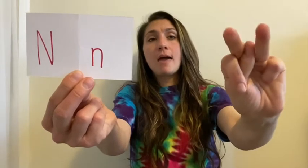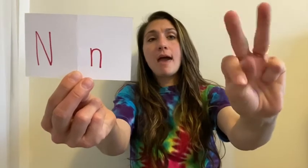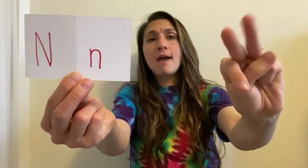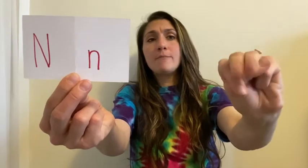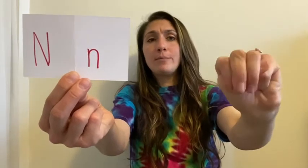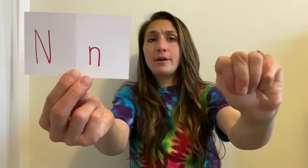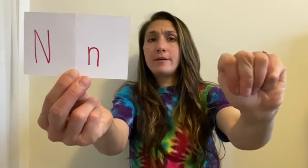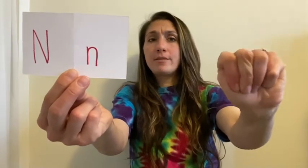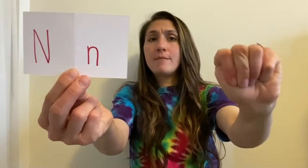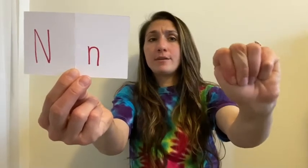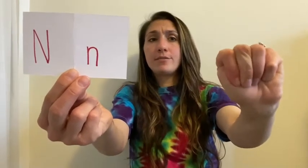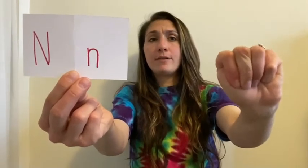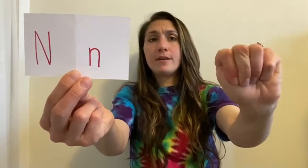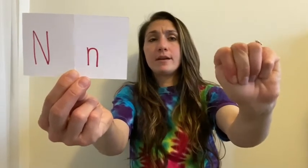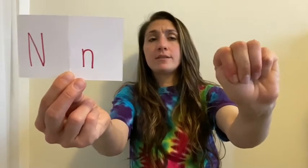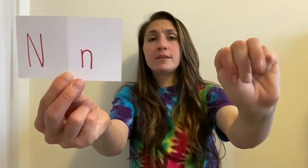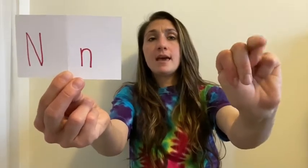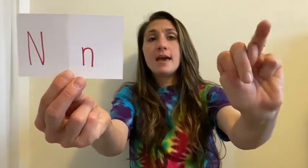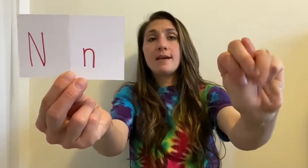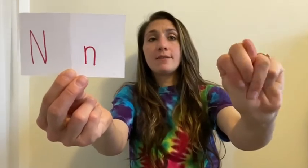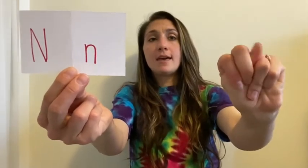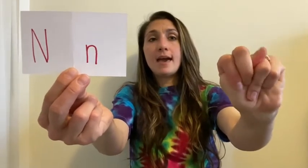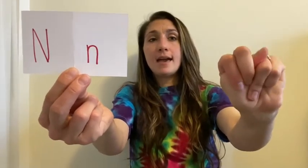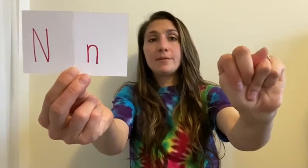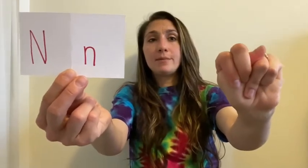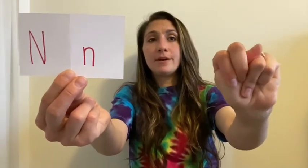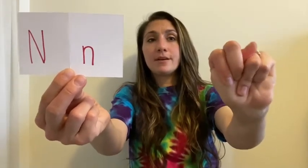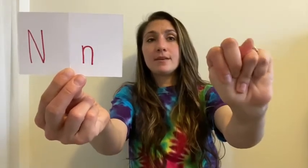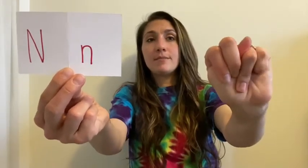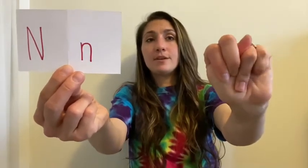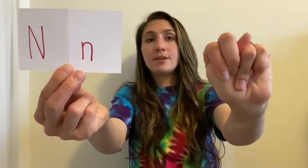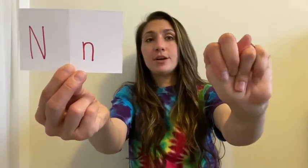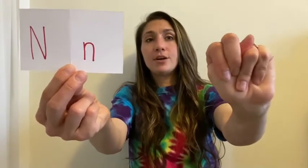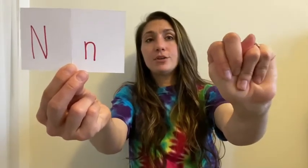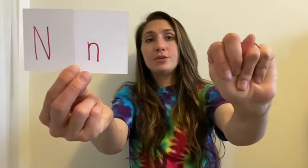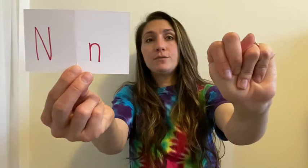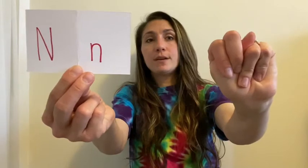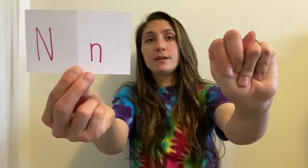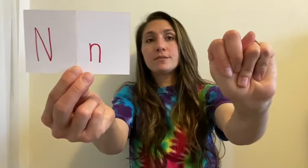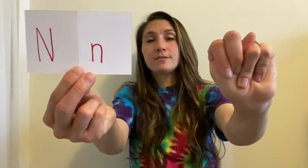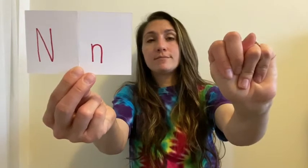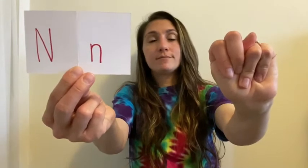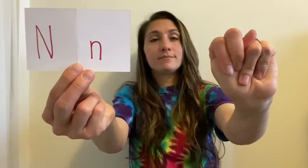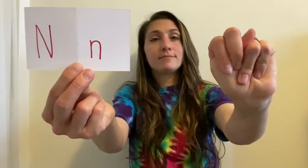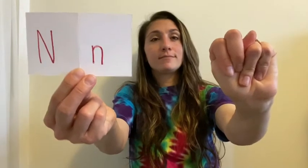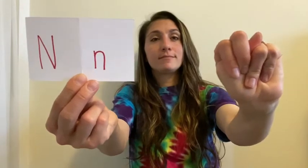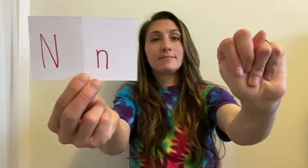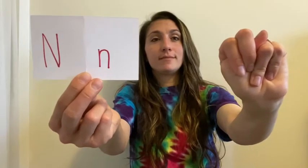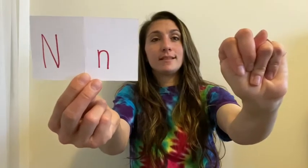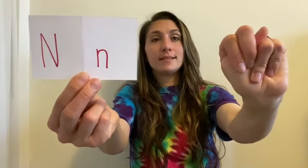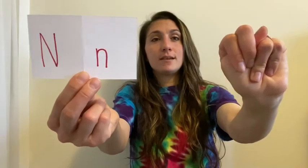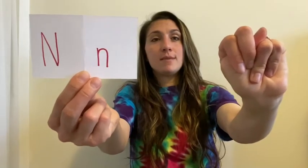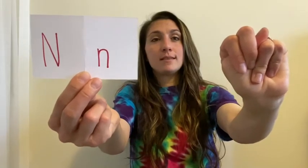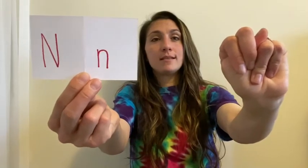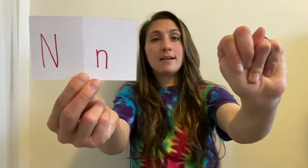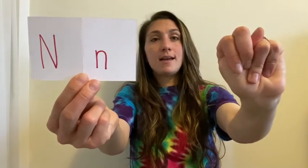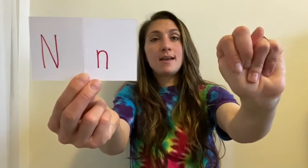M, we put our thumb under three fingers, and for the N, we put our thumb under two fingers. That's how you make the letter N.